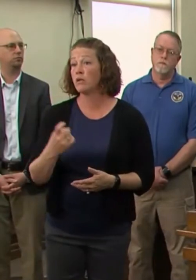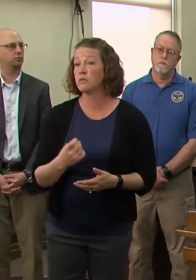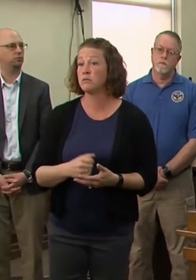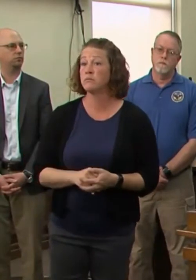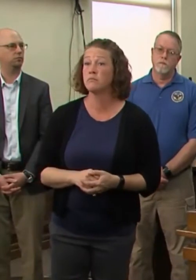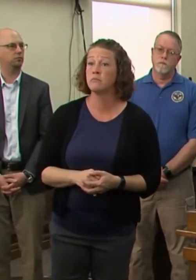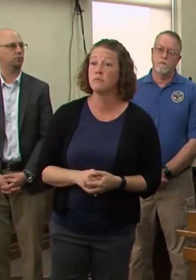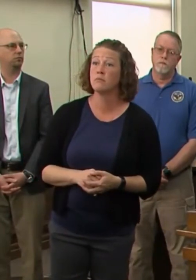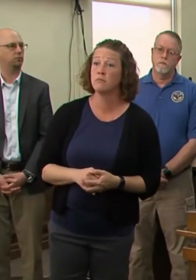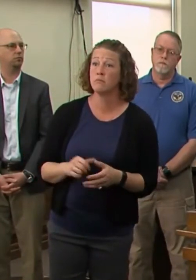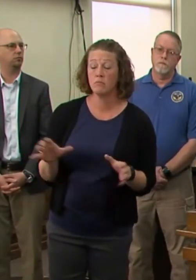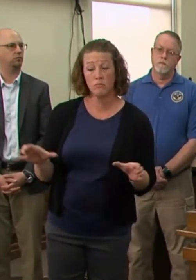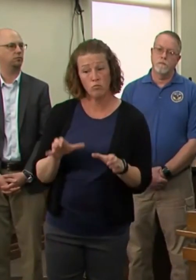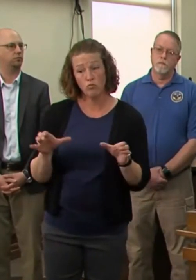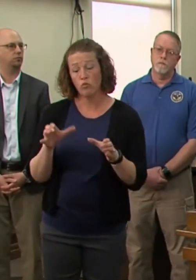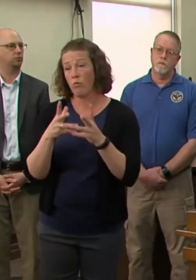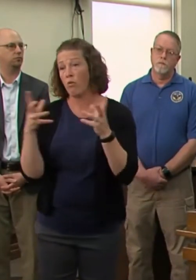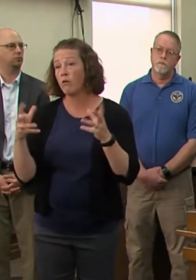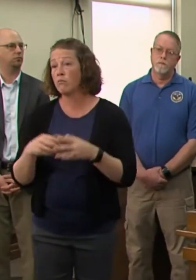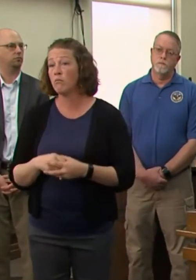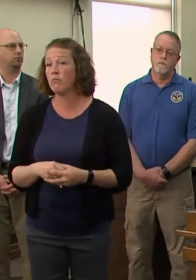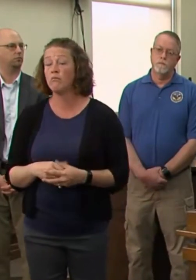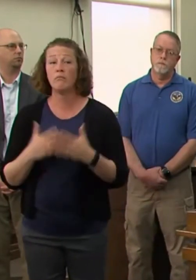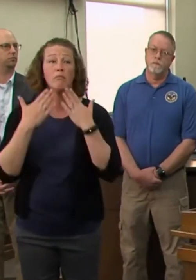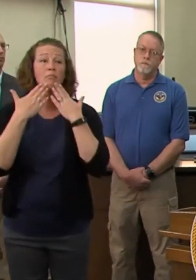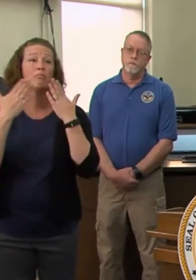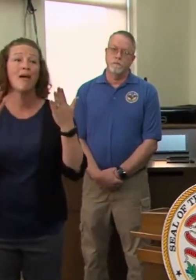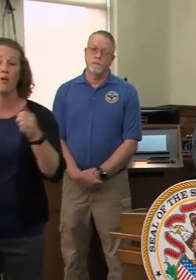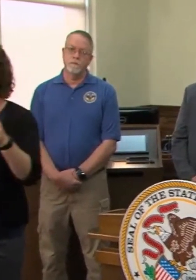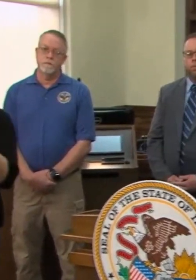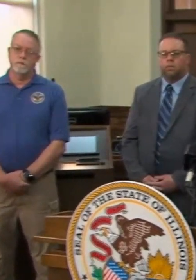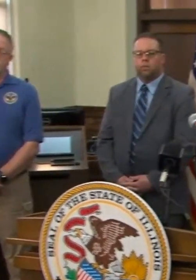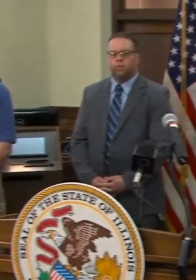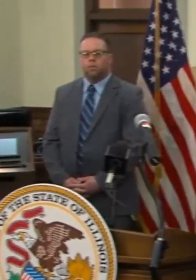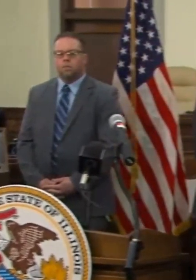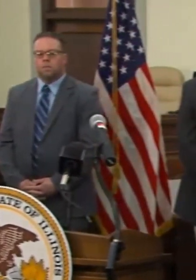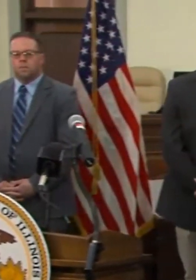question. We're doing a lot of work in this regard. So thanks everybody. Yeah.